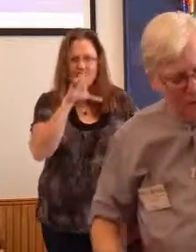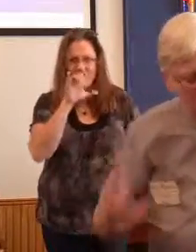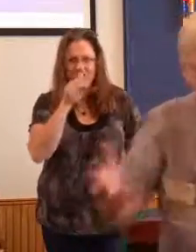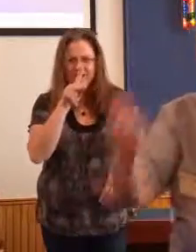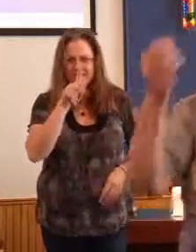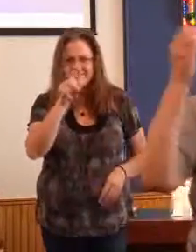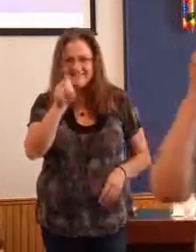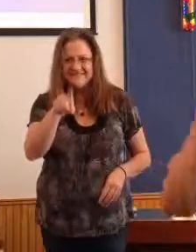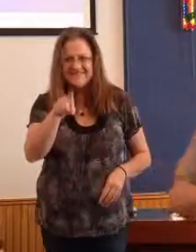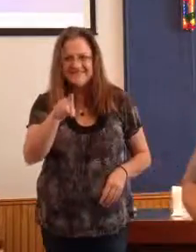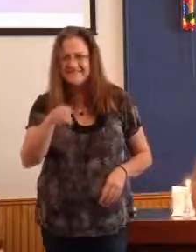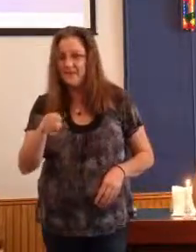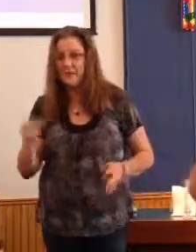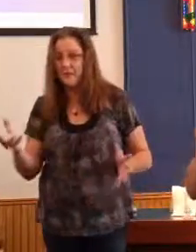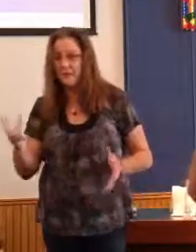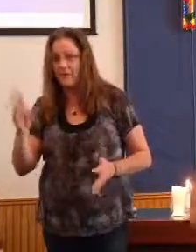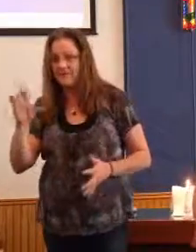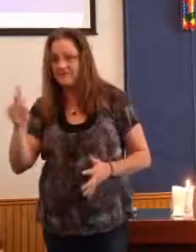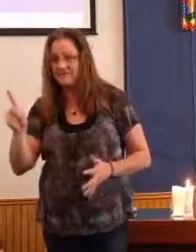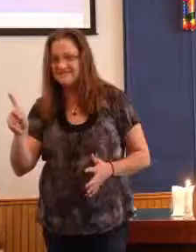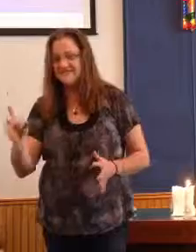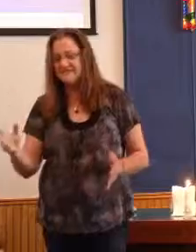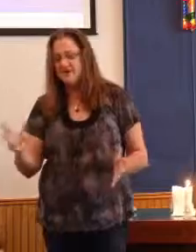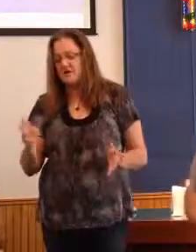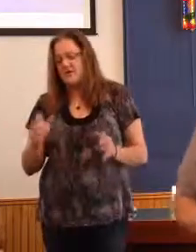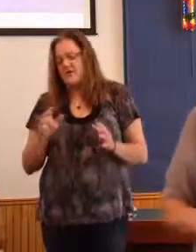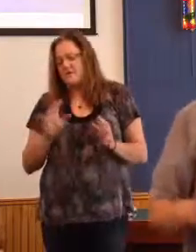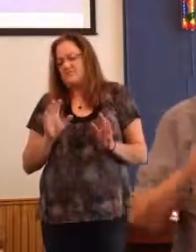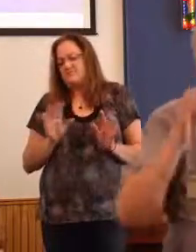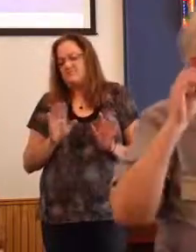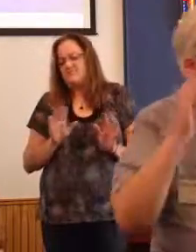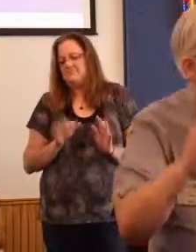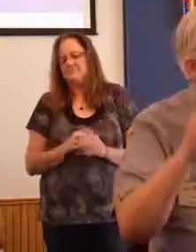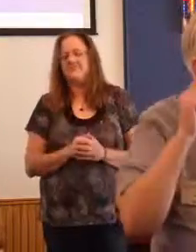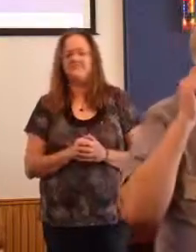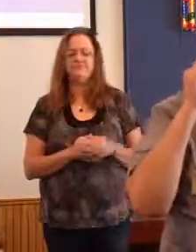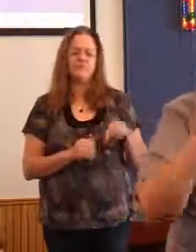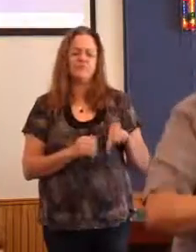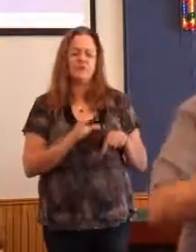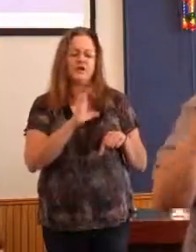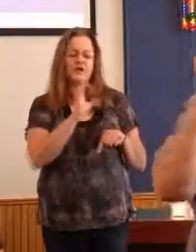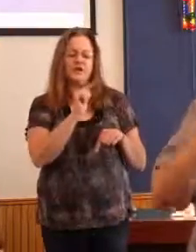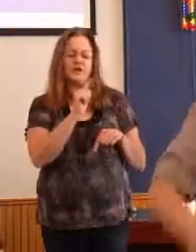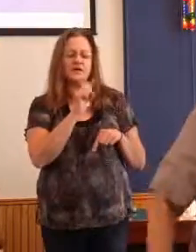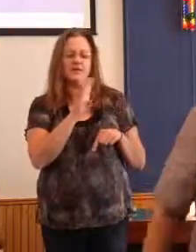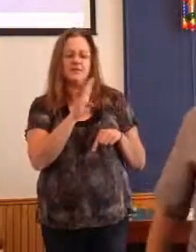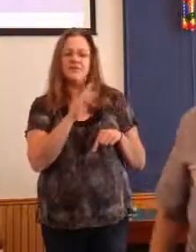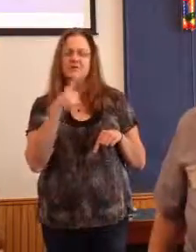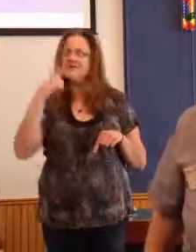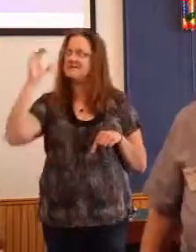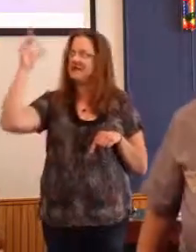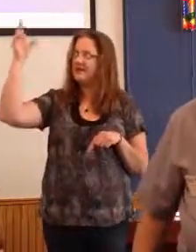So for me, the message of Caleb is that we are called to take a chance now and then.